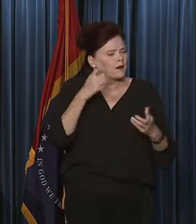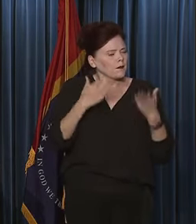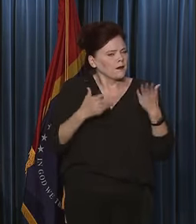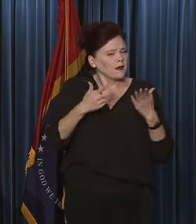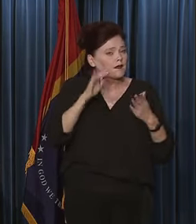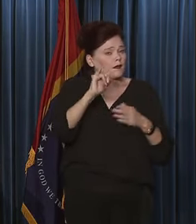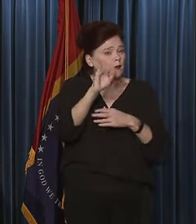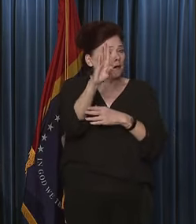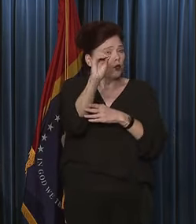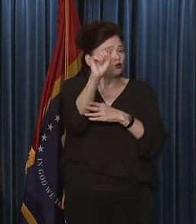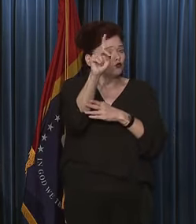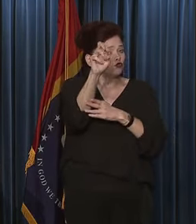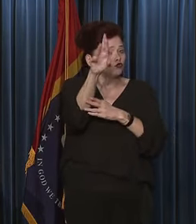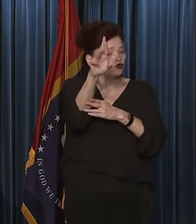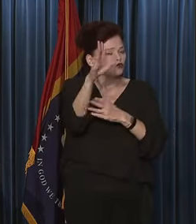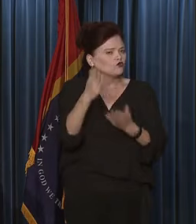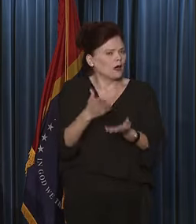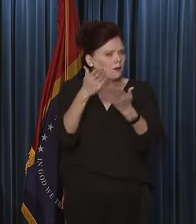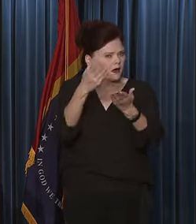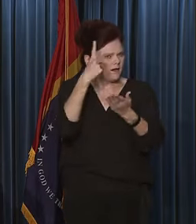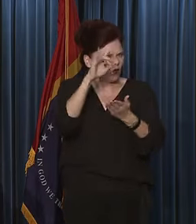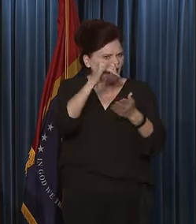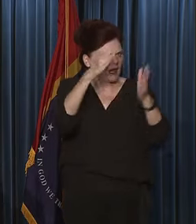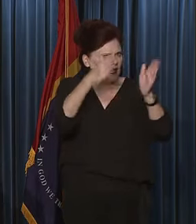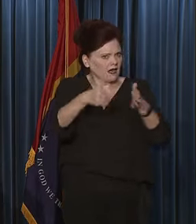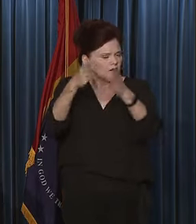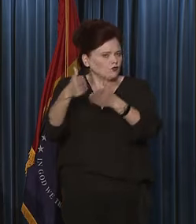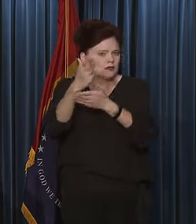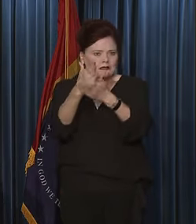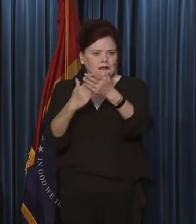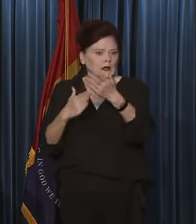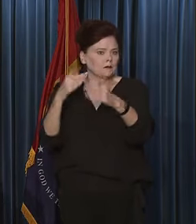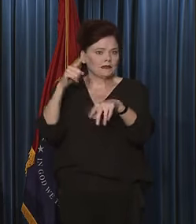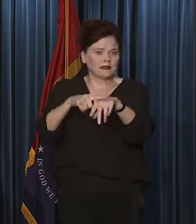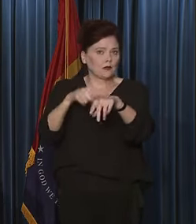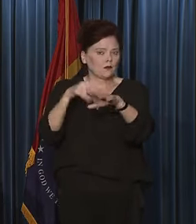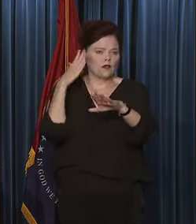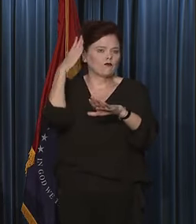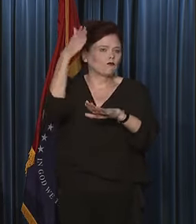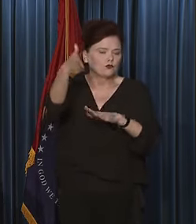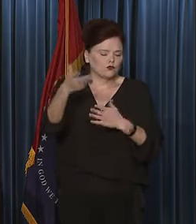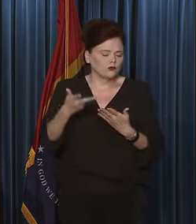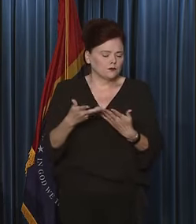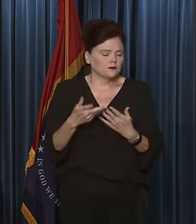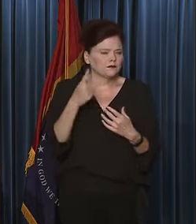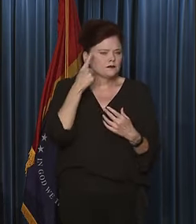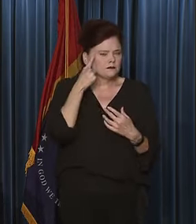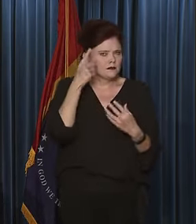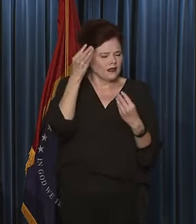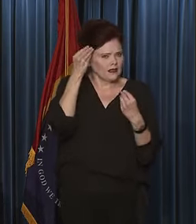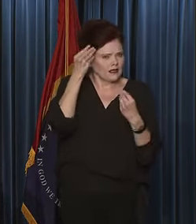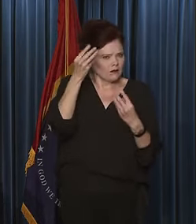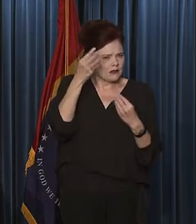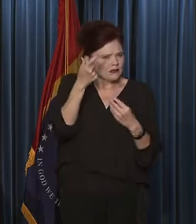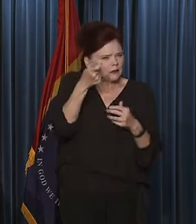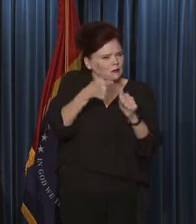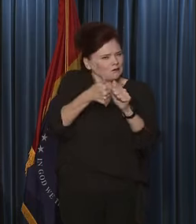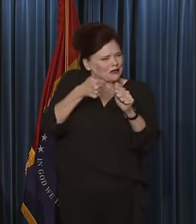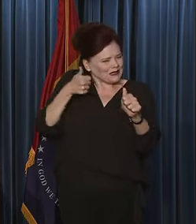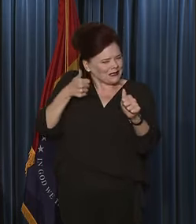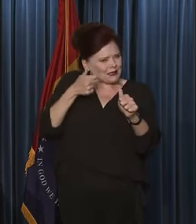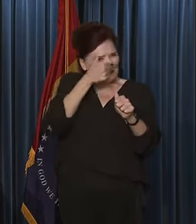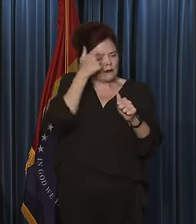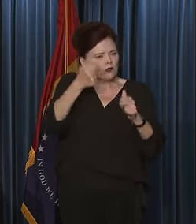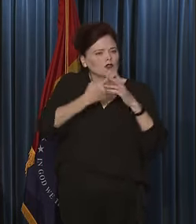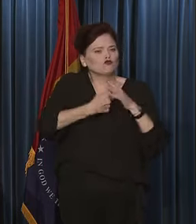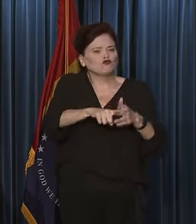booster is recommended for those individuals at some point in time in the future. I think the data is a little bit behind because they